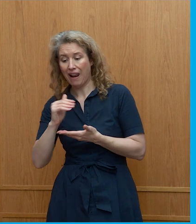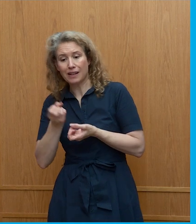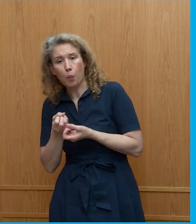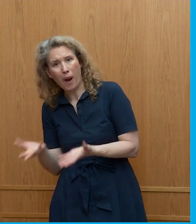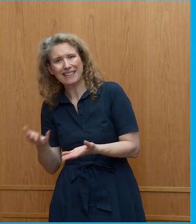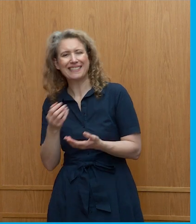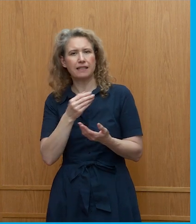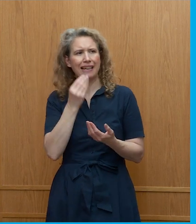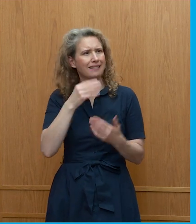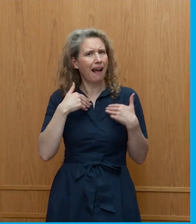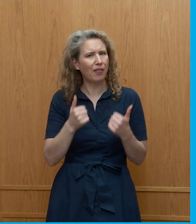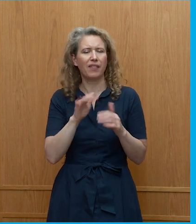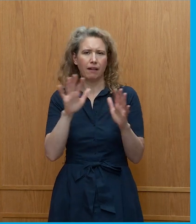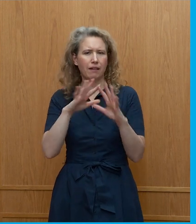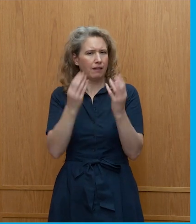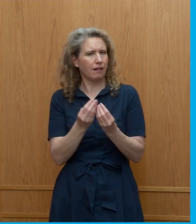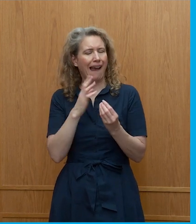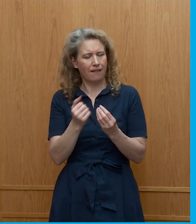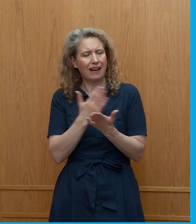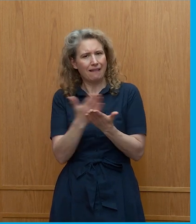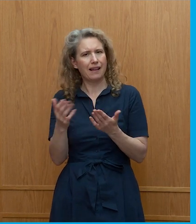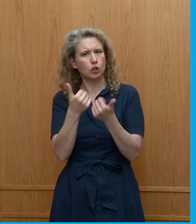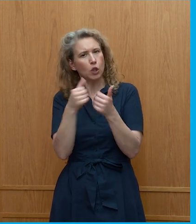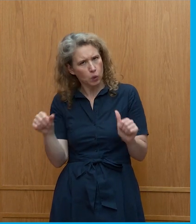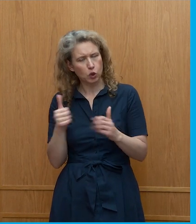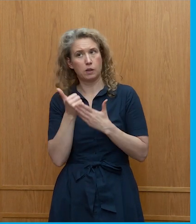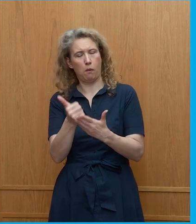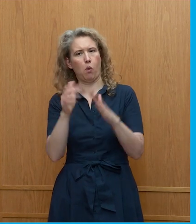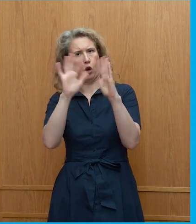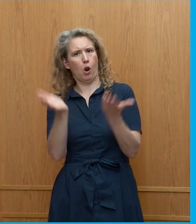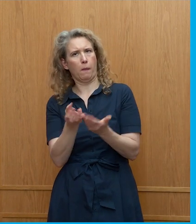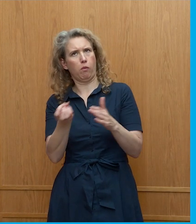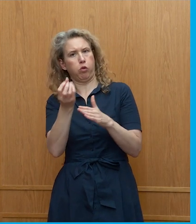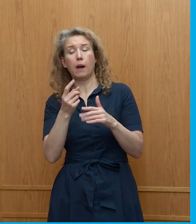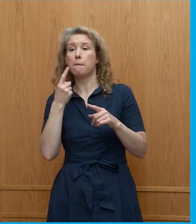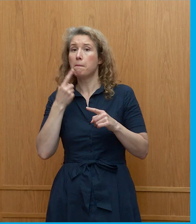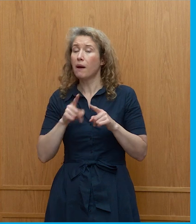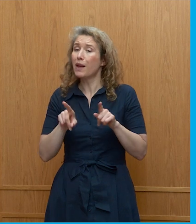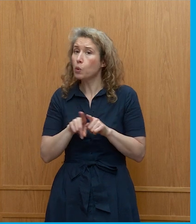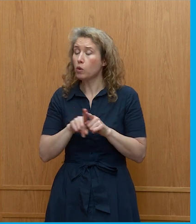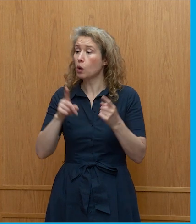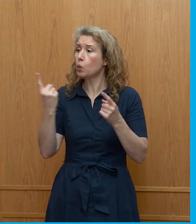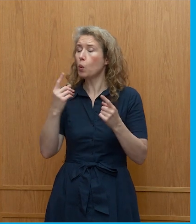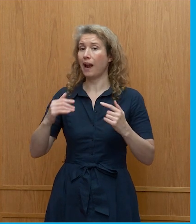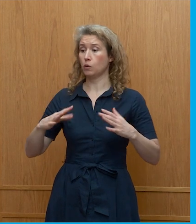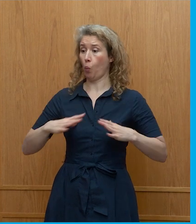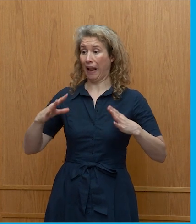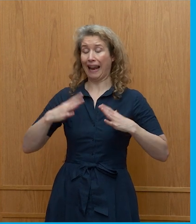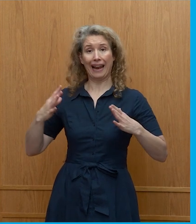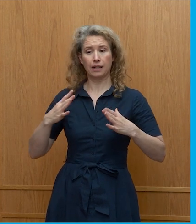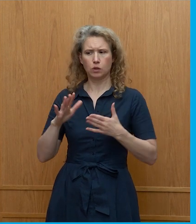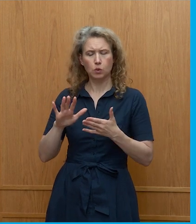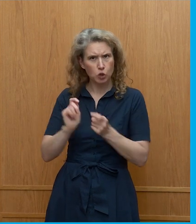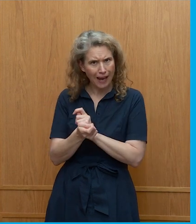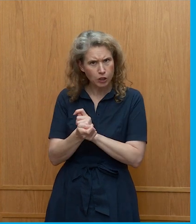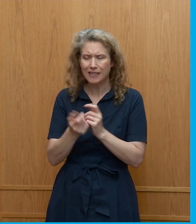indeed globally. There are very clear solutions. But then there's also the readiness to change, and that differs. Like,